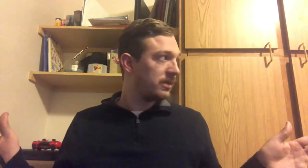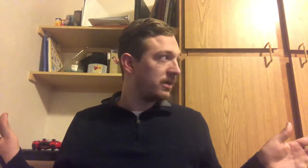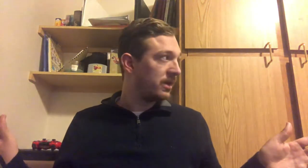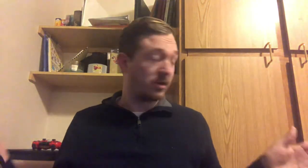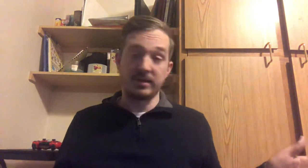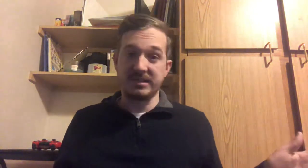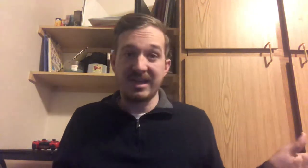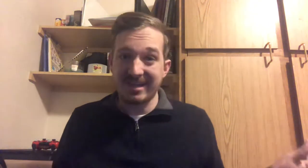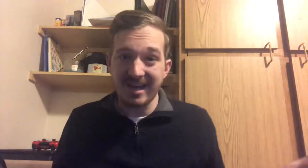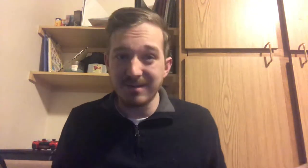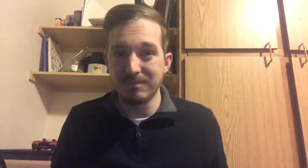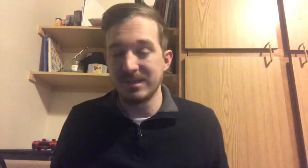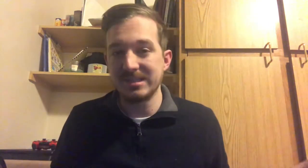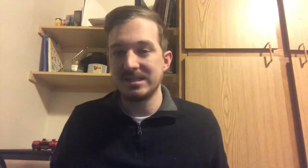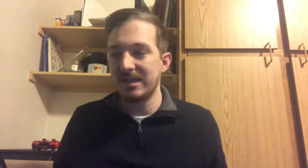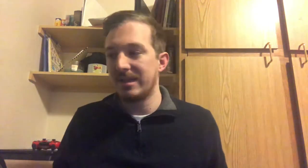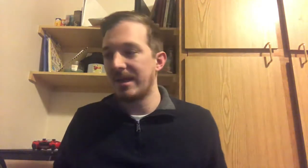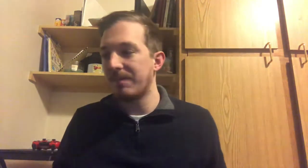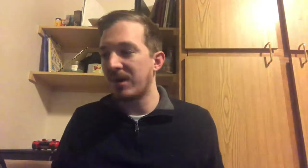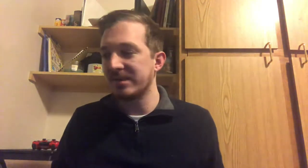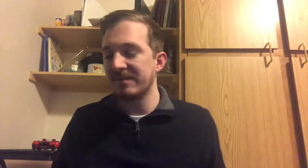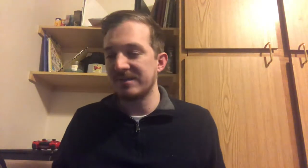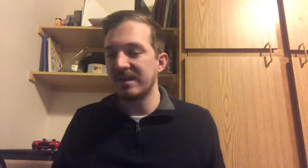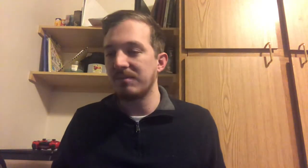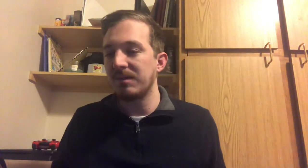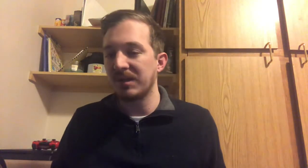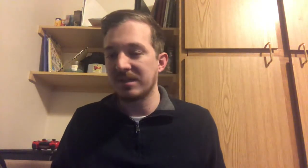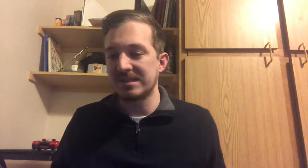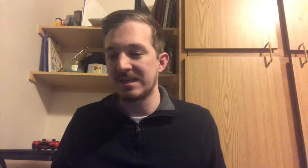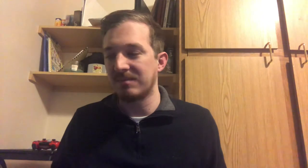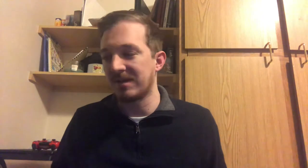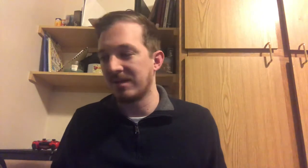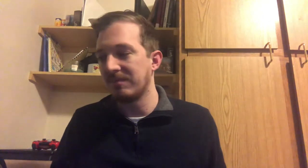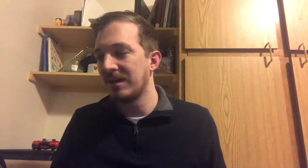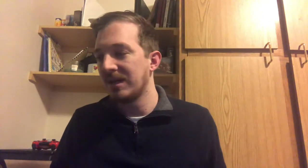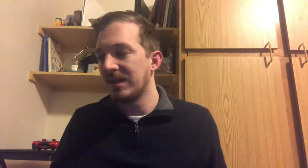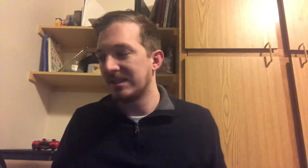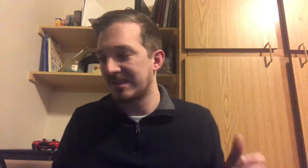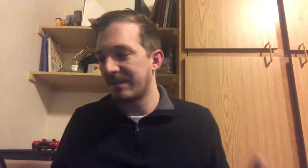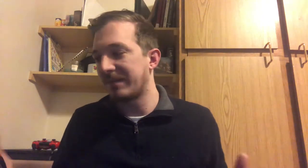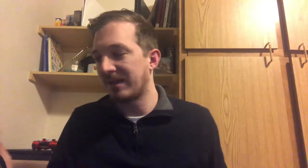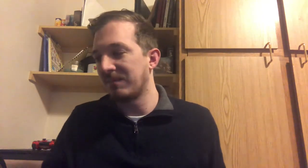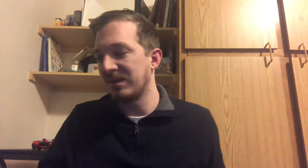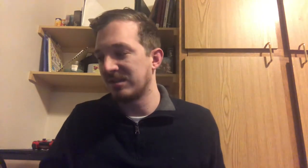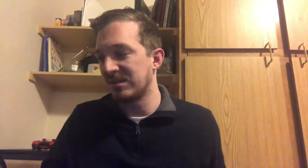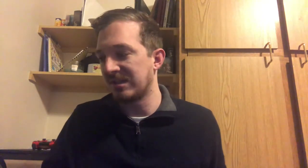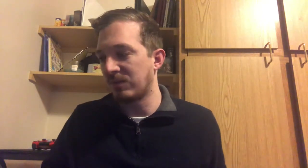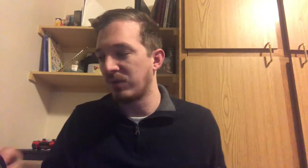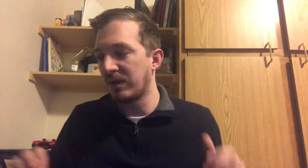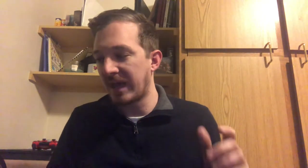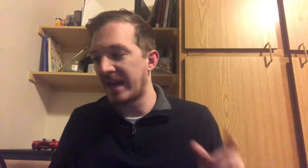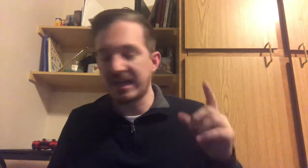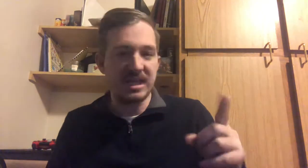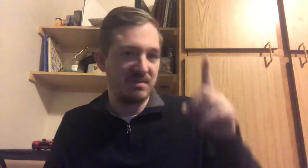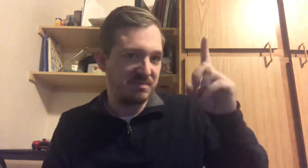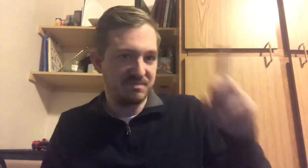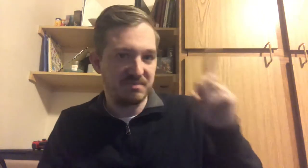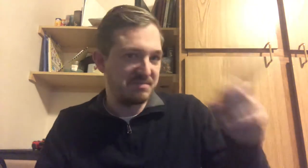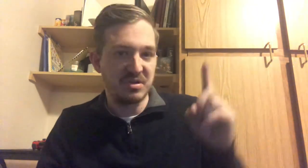And honestly, I kind of miss that positive side of me, but at the same time, the skeptic in me is just like, well, you've got to keep your